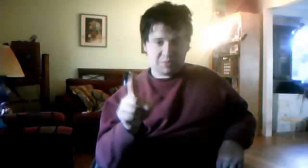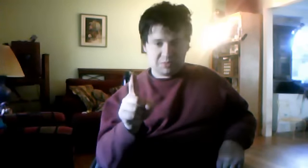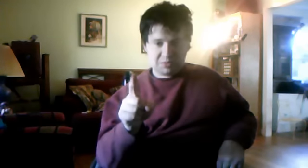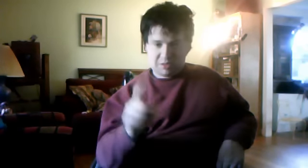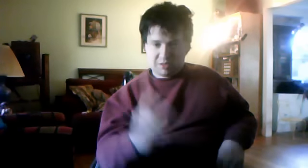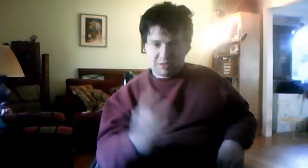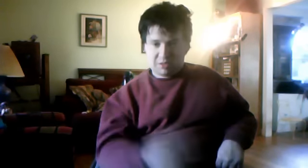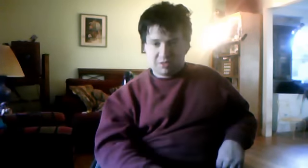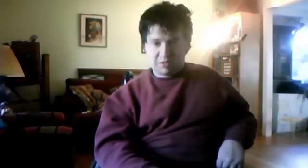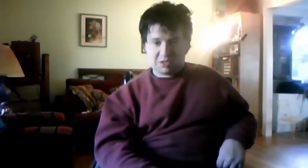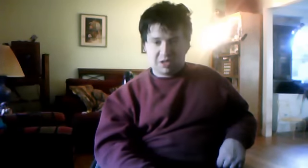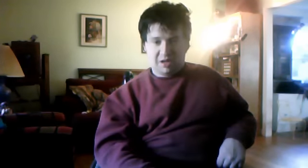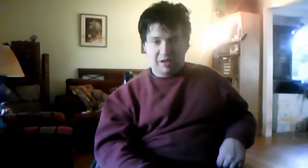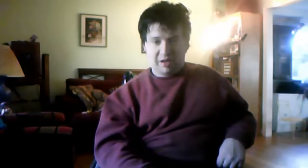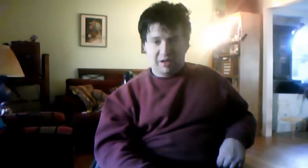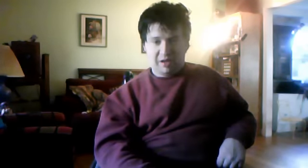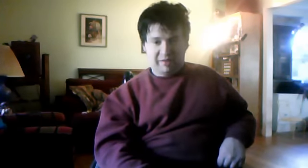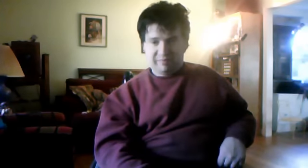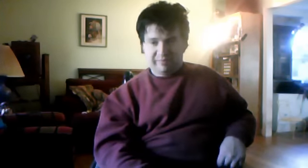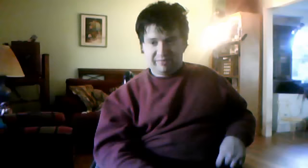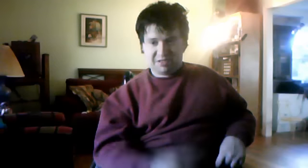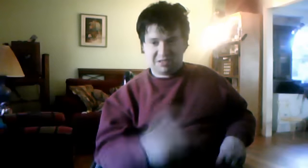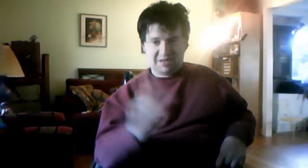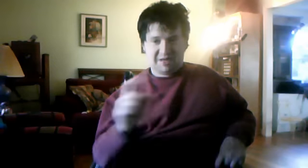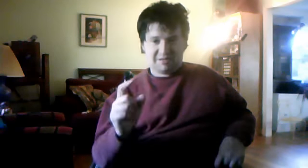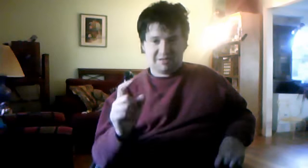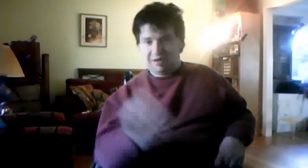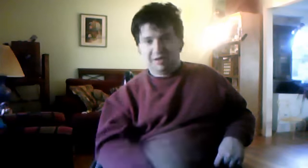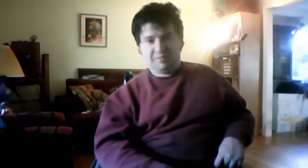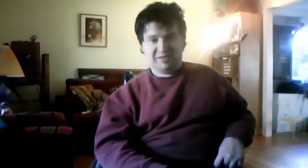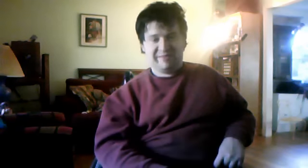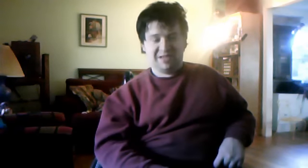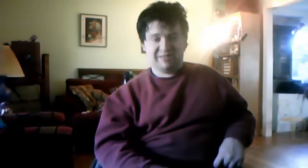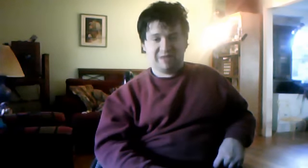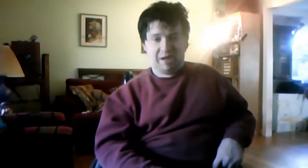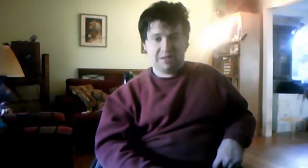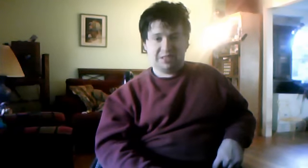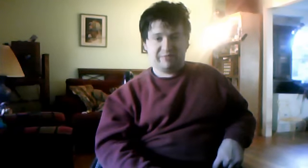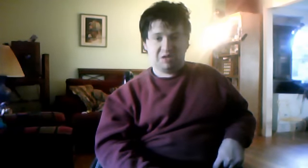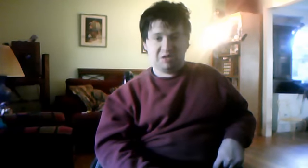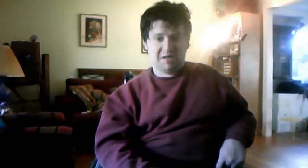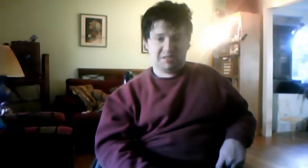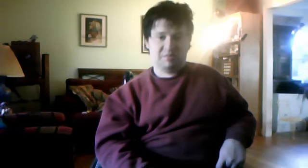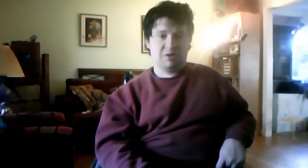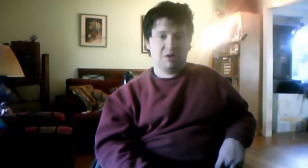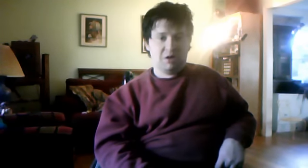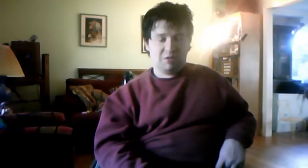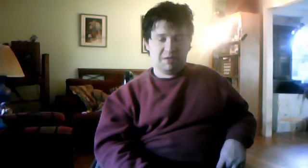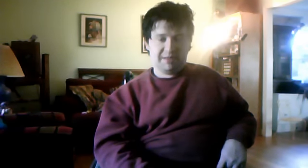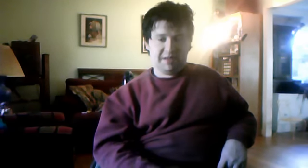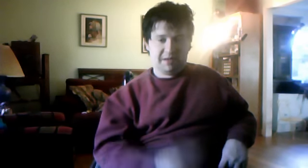there, there's a slight, um, defensive concept for you guys, right there,